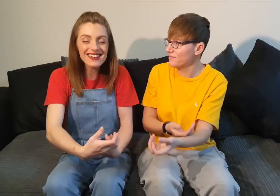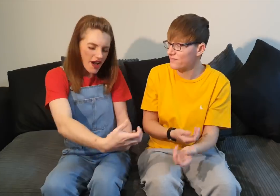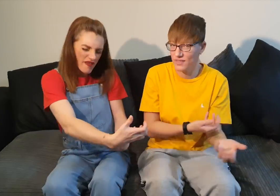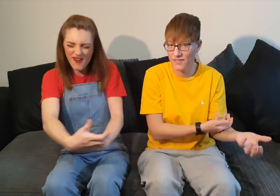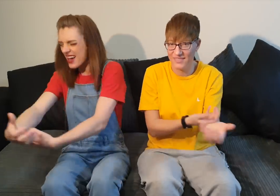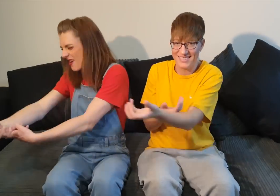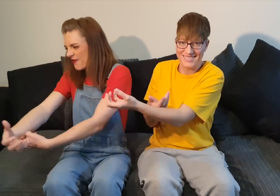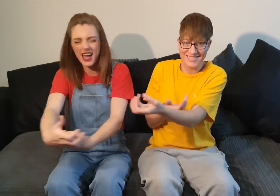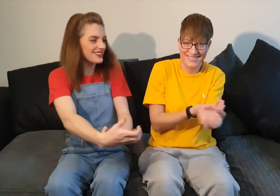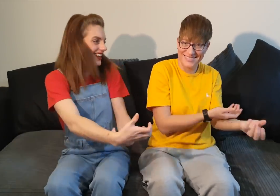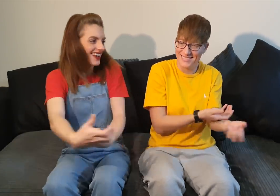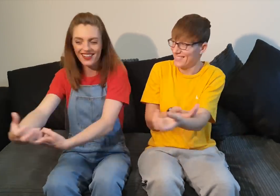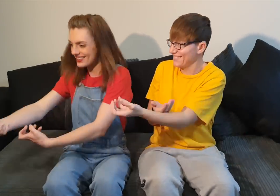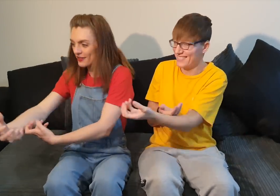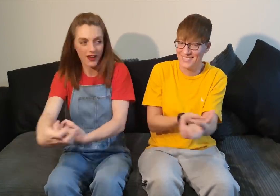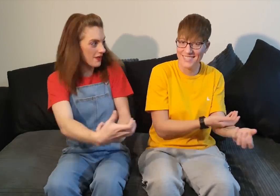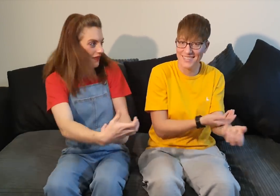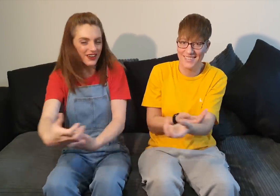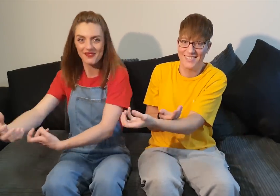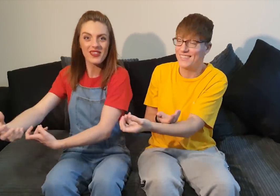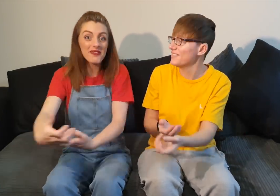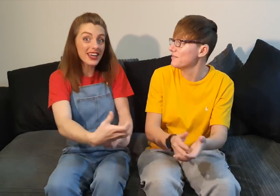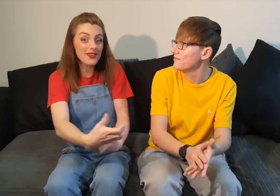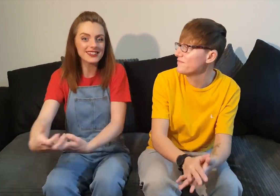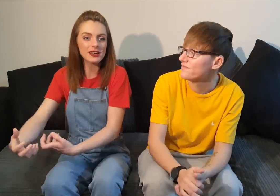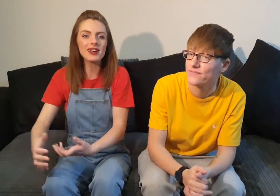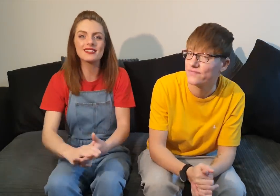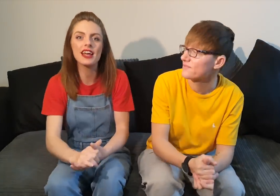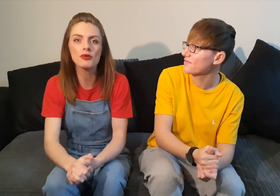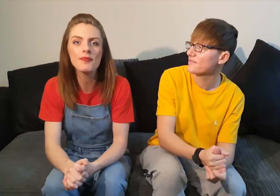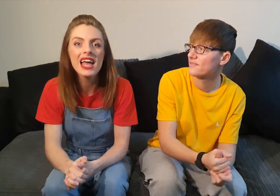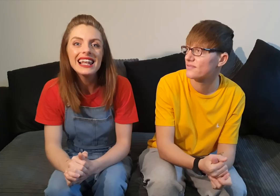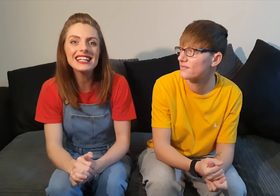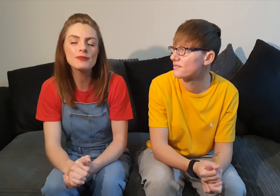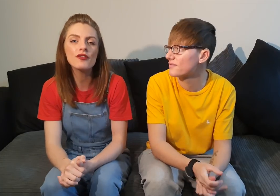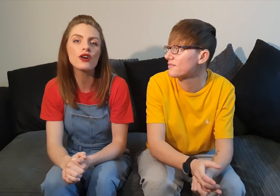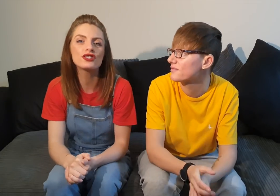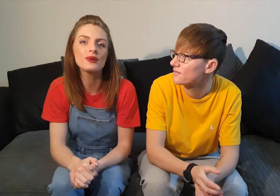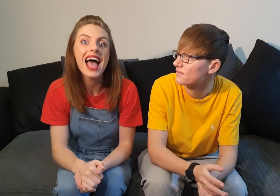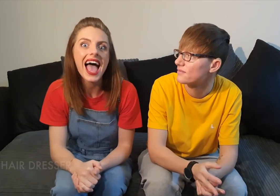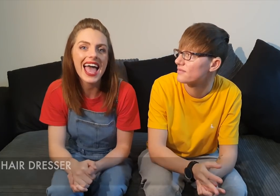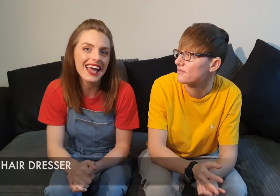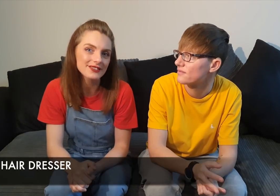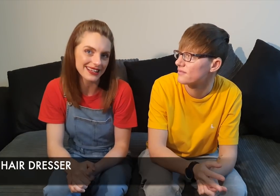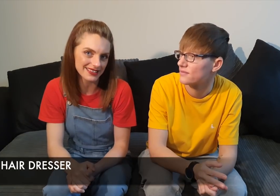firefighter this is very fun firefighter well done everyone let's move on to hairdresser